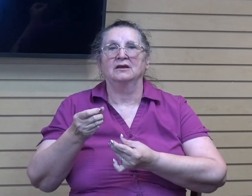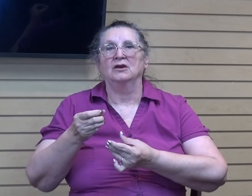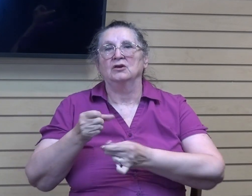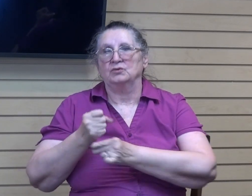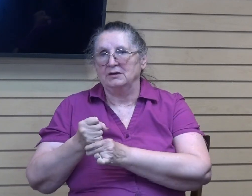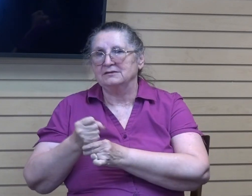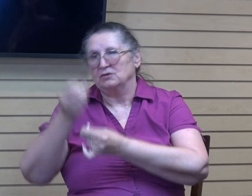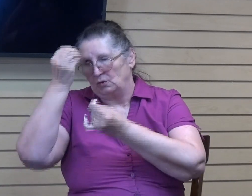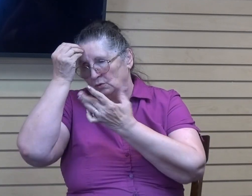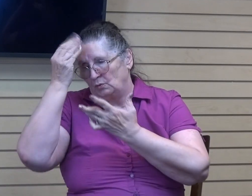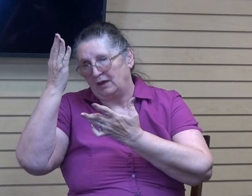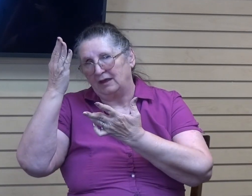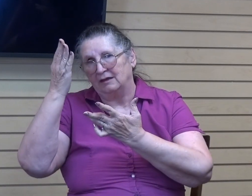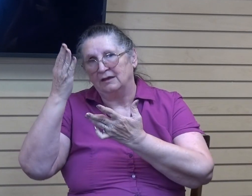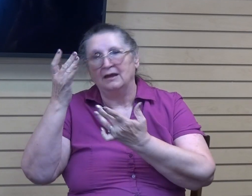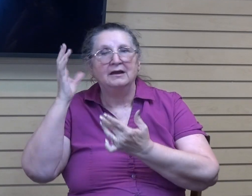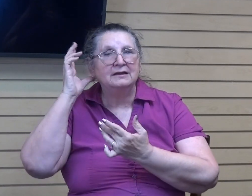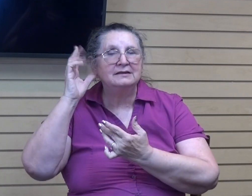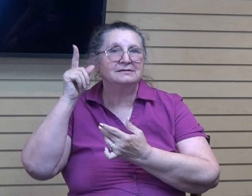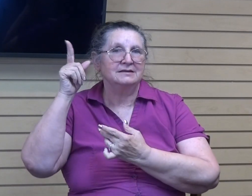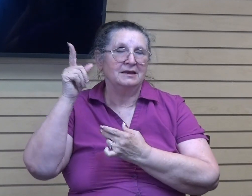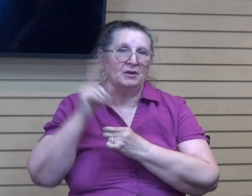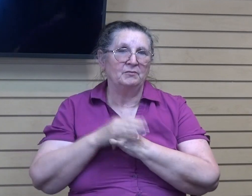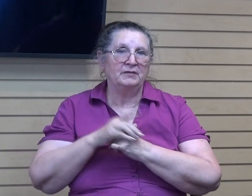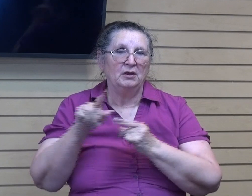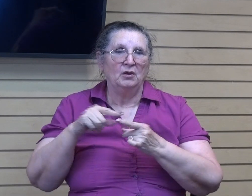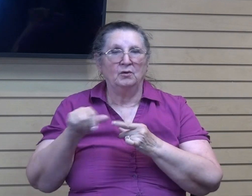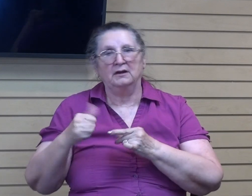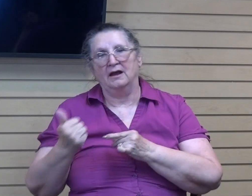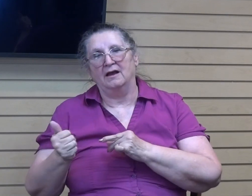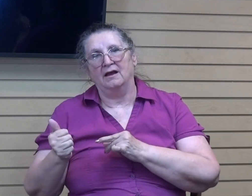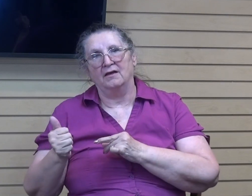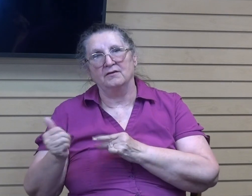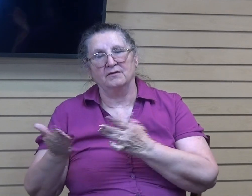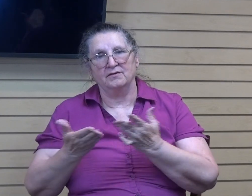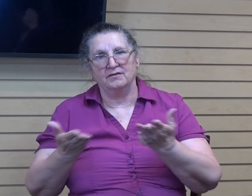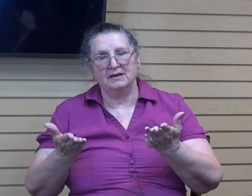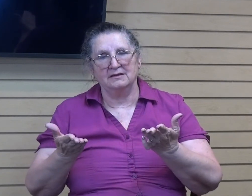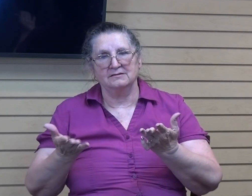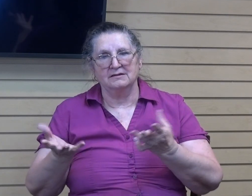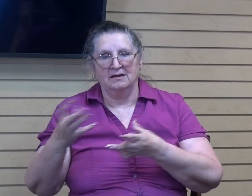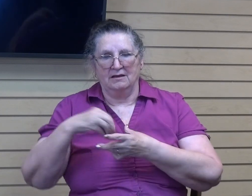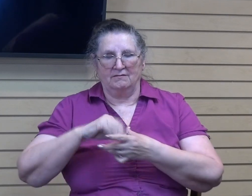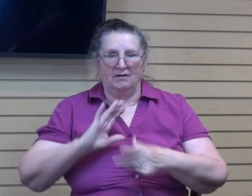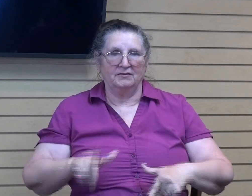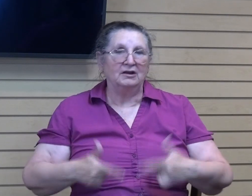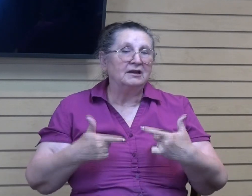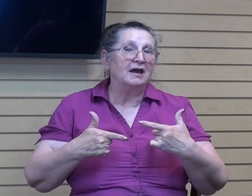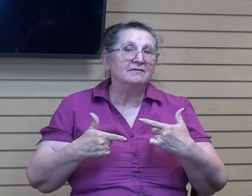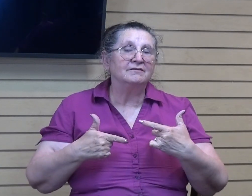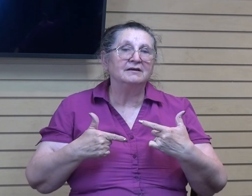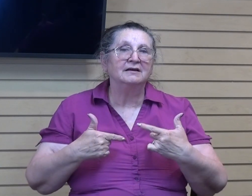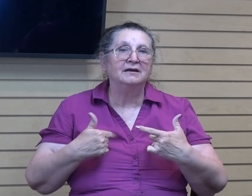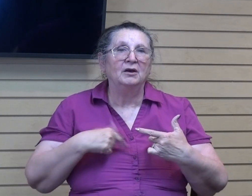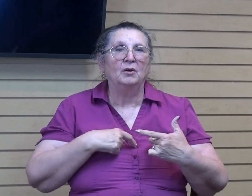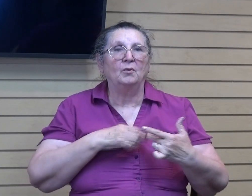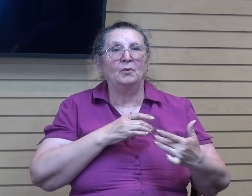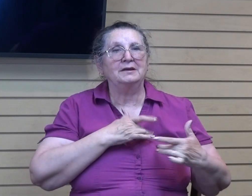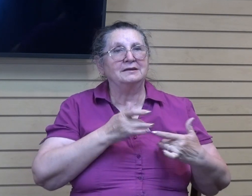obey and you have to listen. And when there's other things that are involved in our life we tend not to listen so